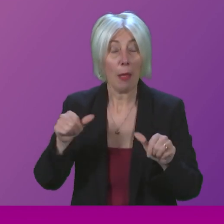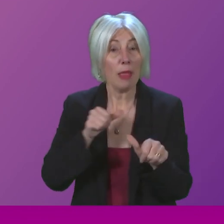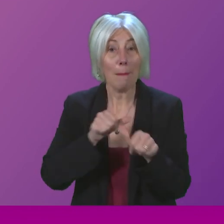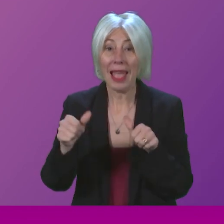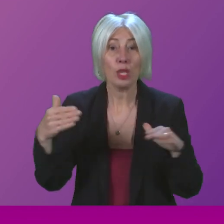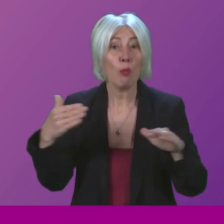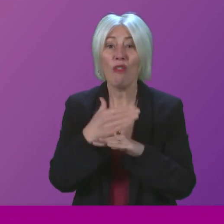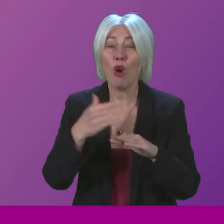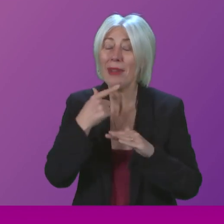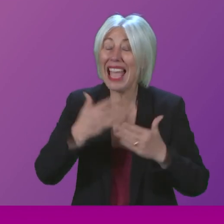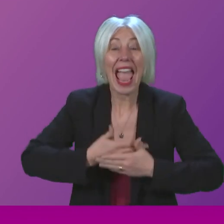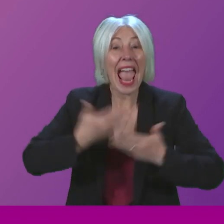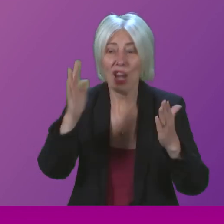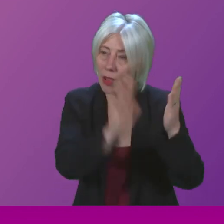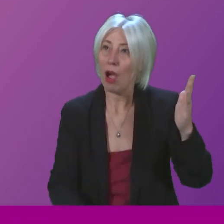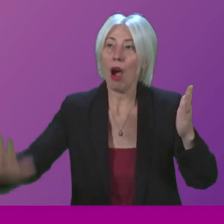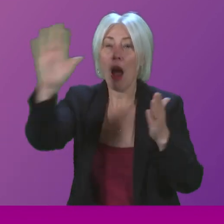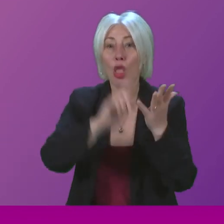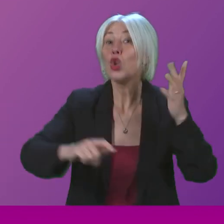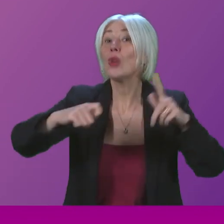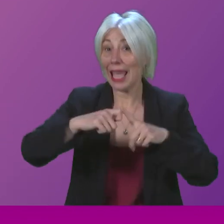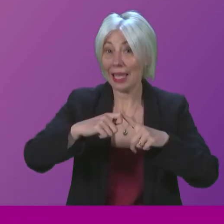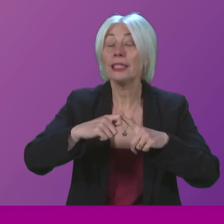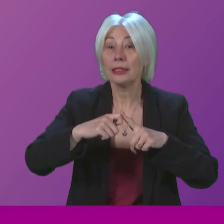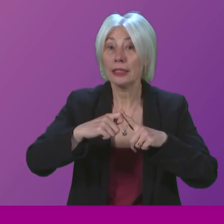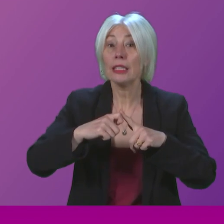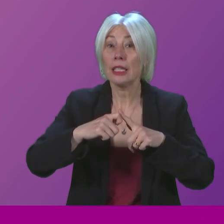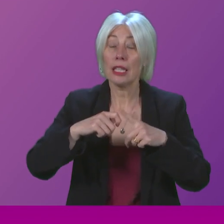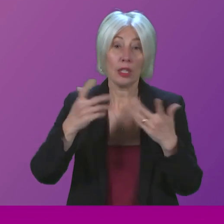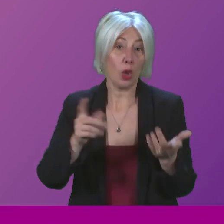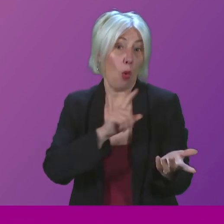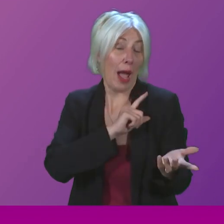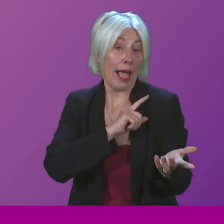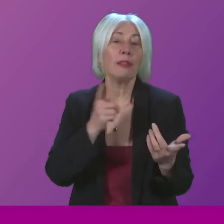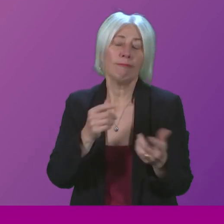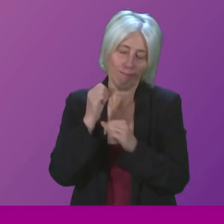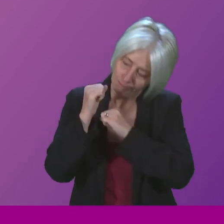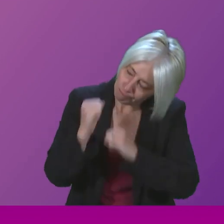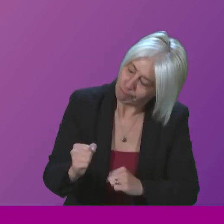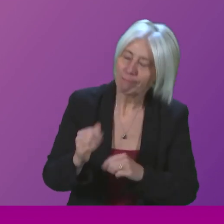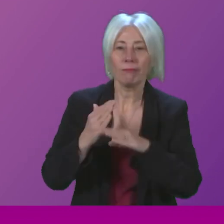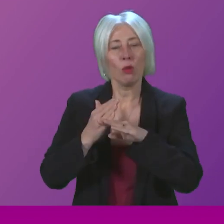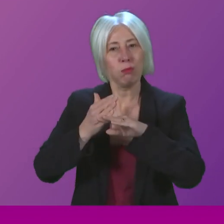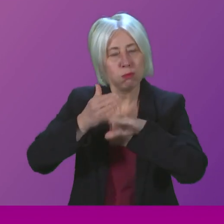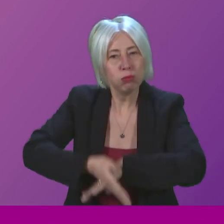anywhere in the United Kingdom, which is down to the dedication and hard work